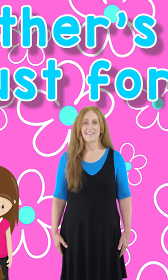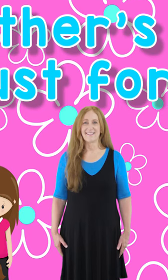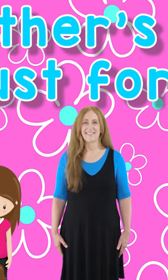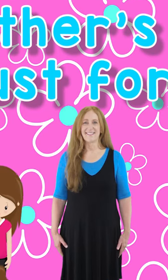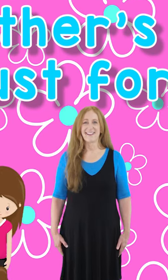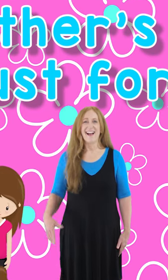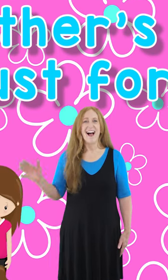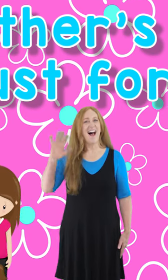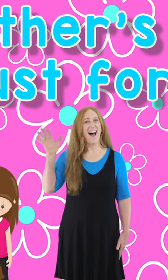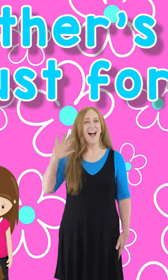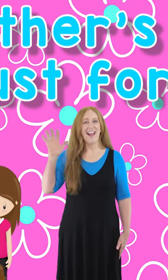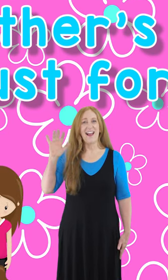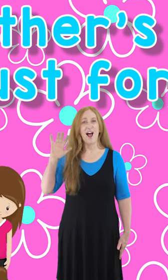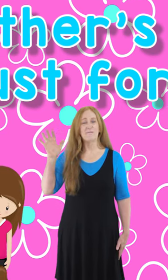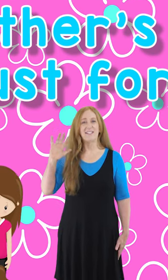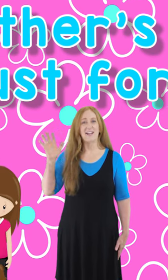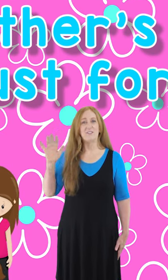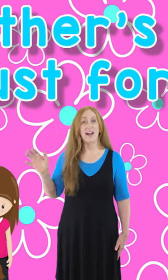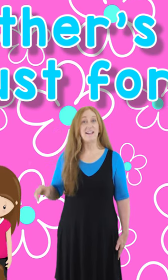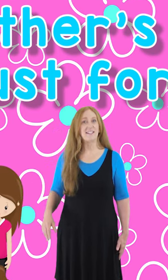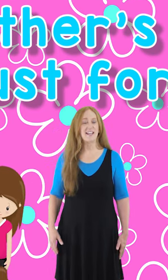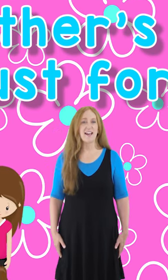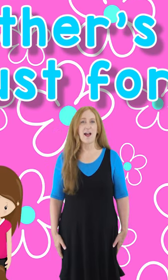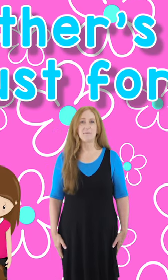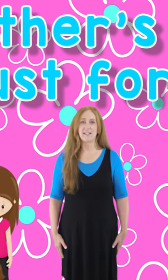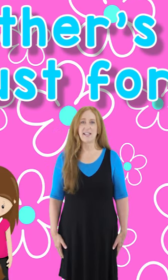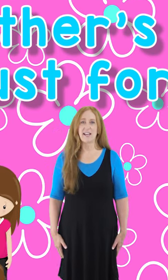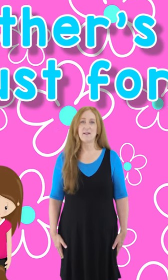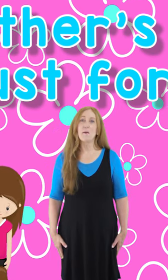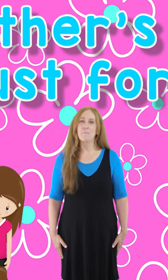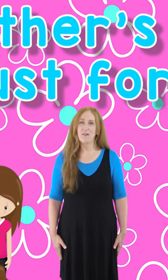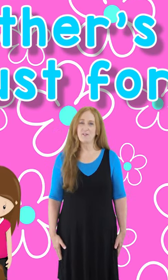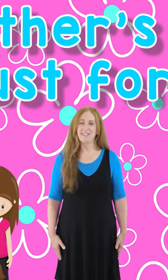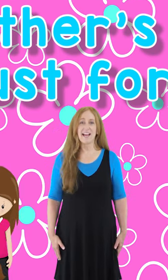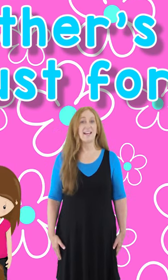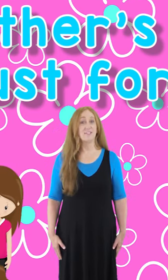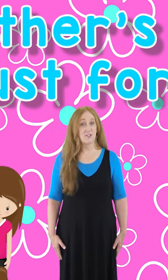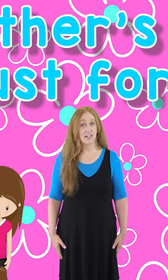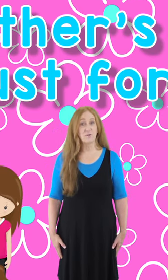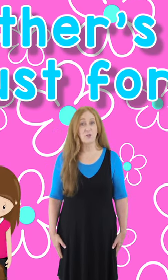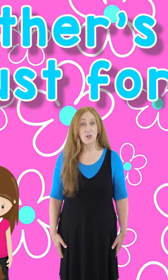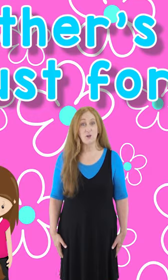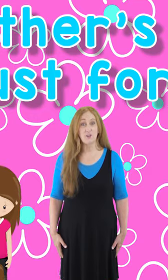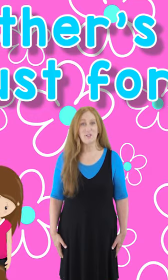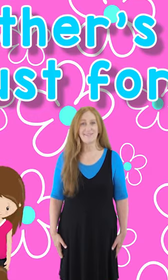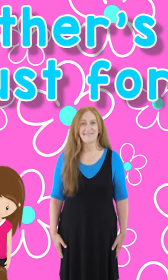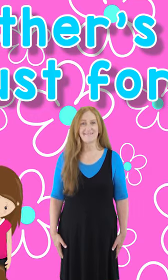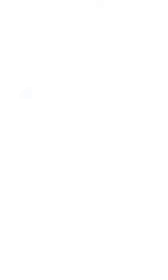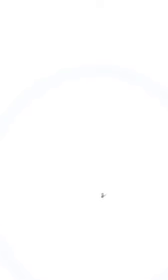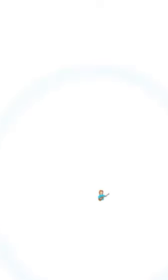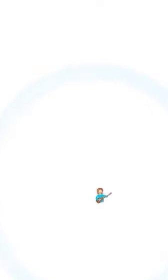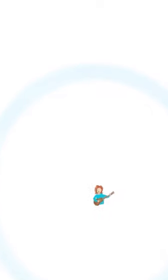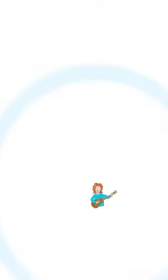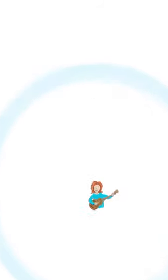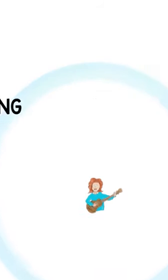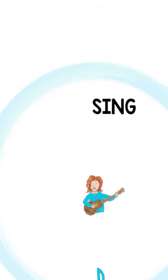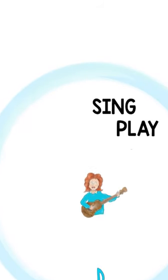Hi, I'm Sandra and today I'm singing Mother's Day is just for you. Sing and play,